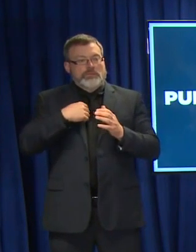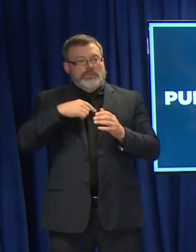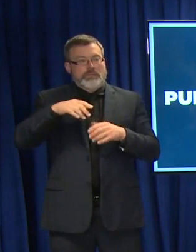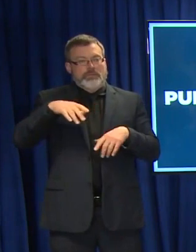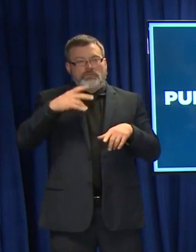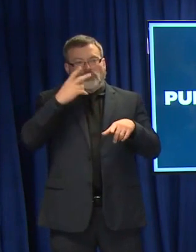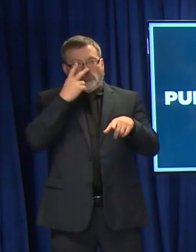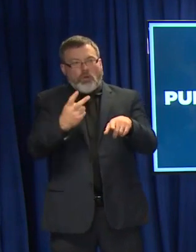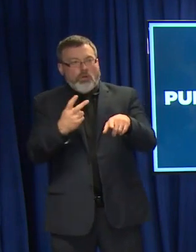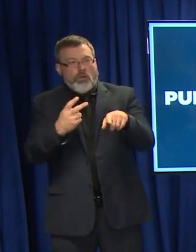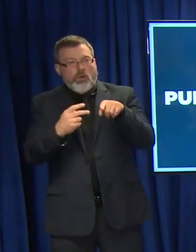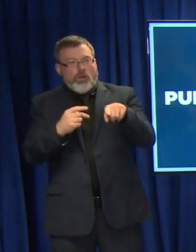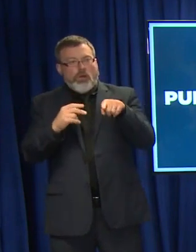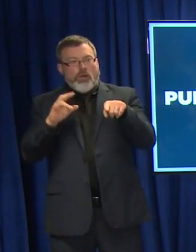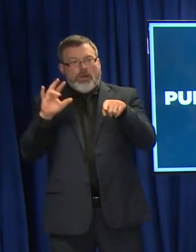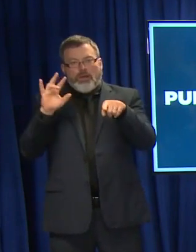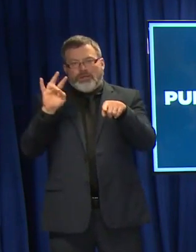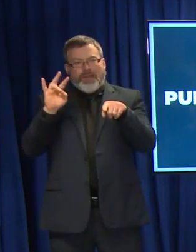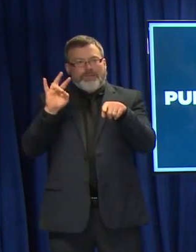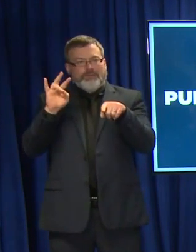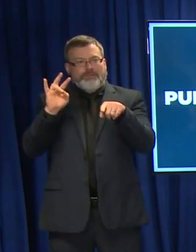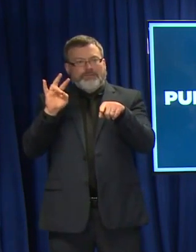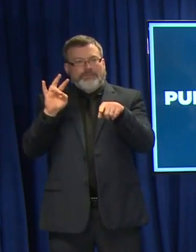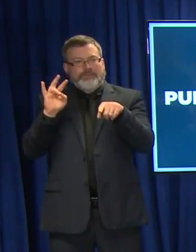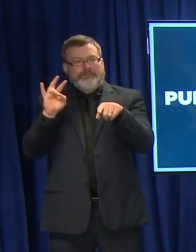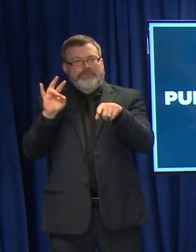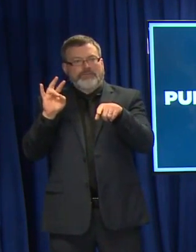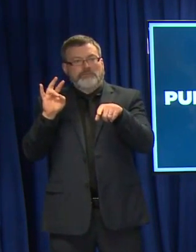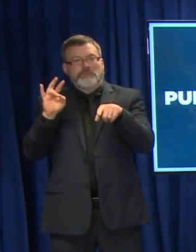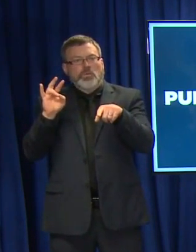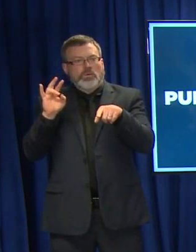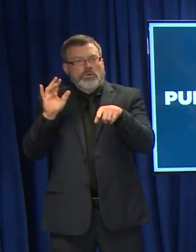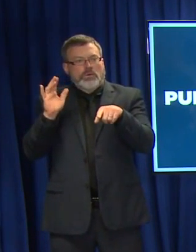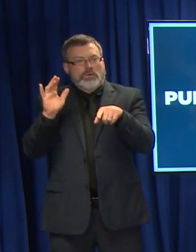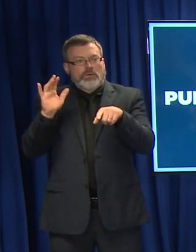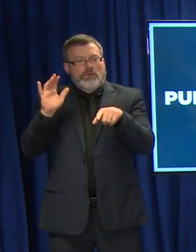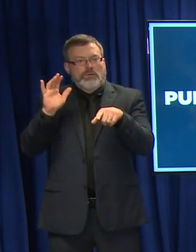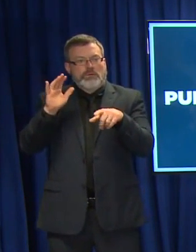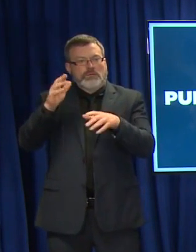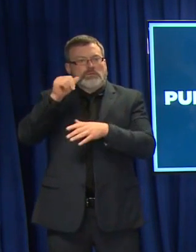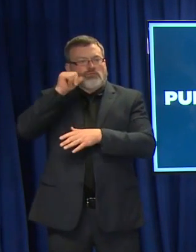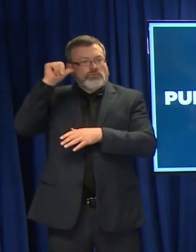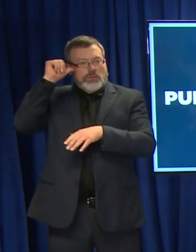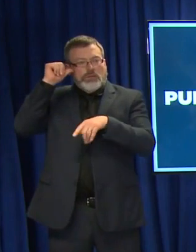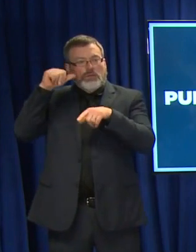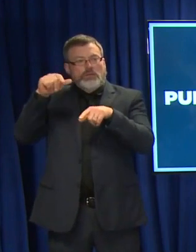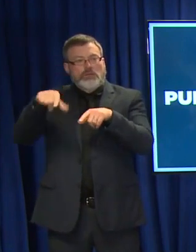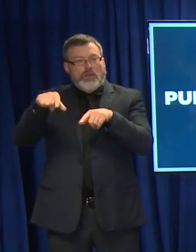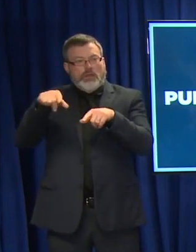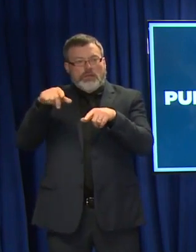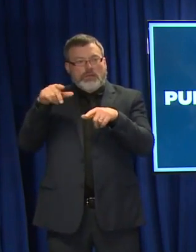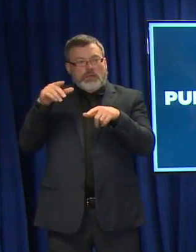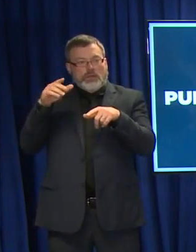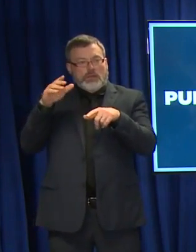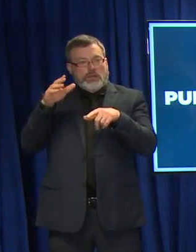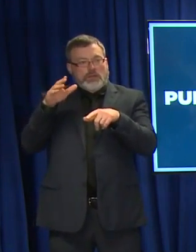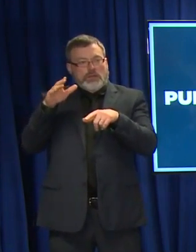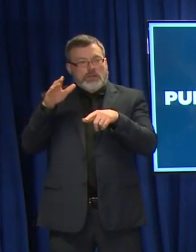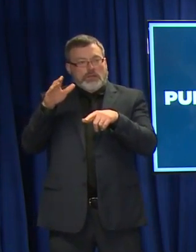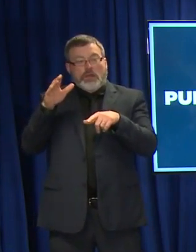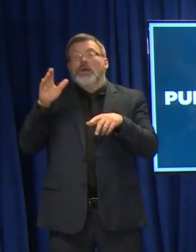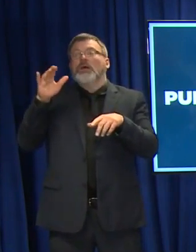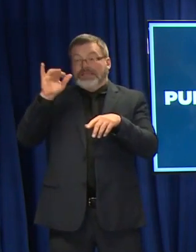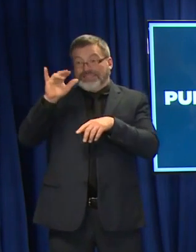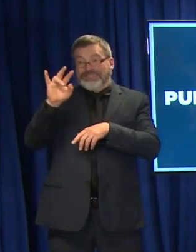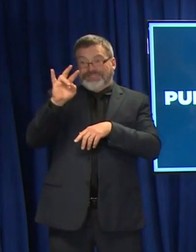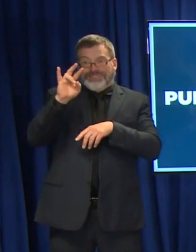the total number of people that have died from COVID-19 in the last couple of days to 11. So the total number of people that have died during